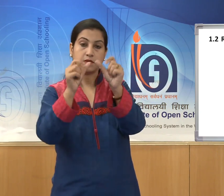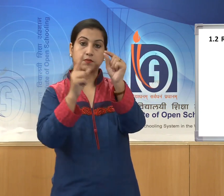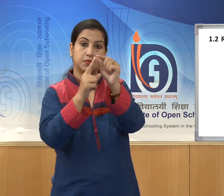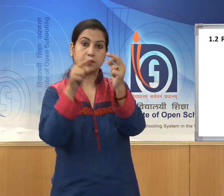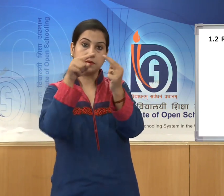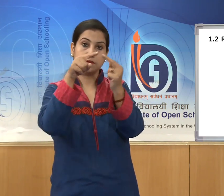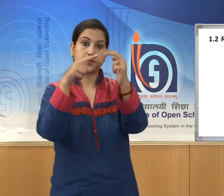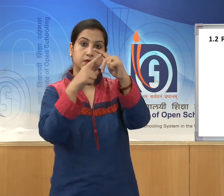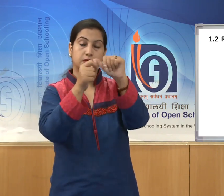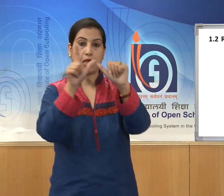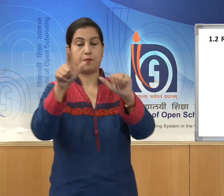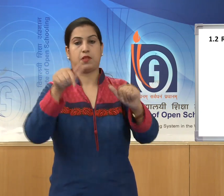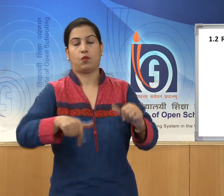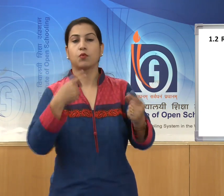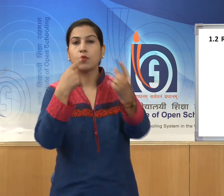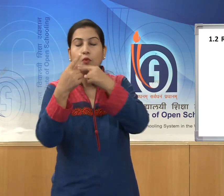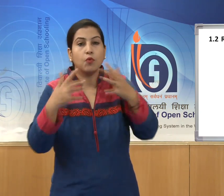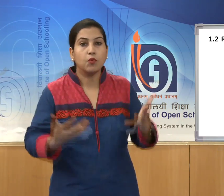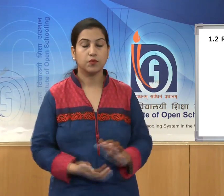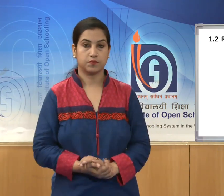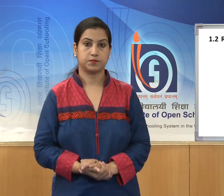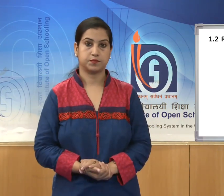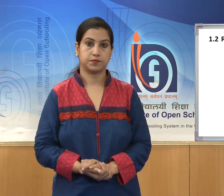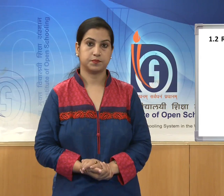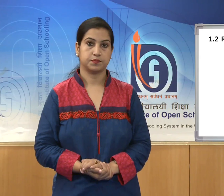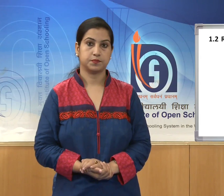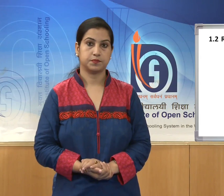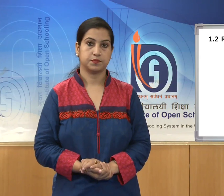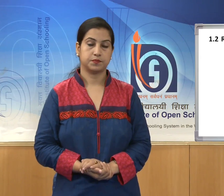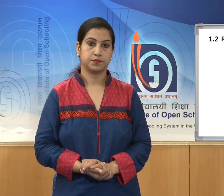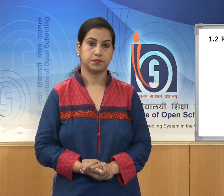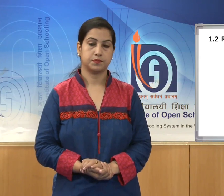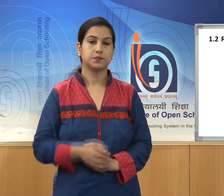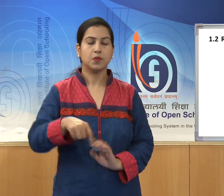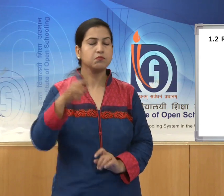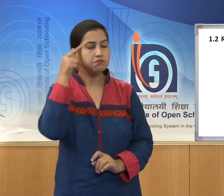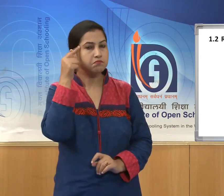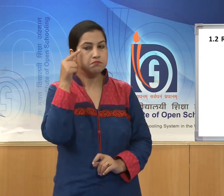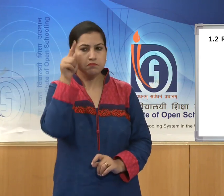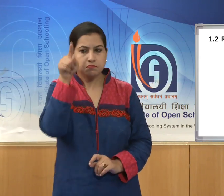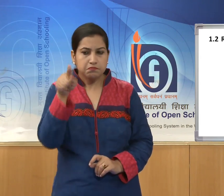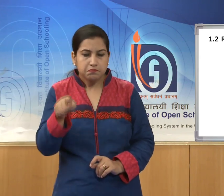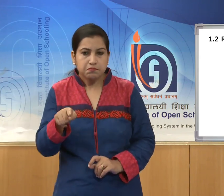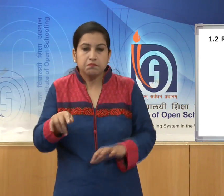Let us have the general description.